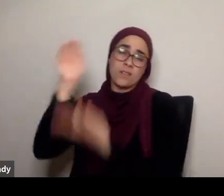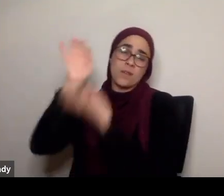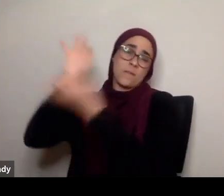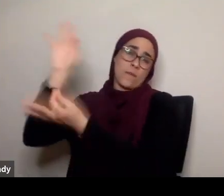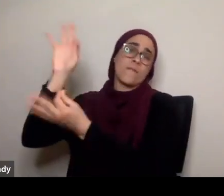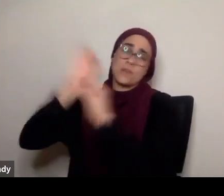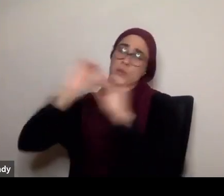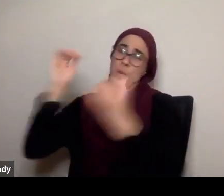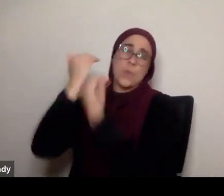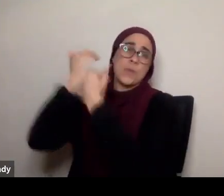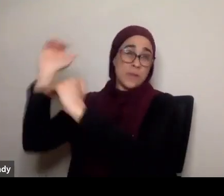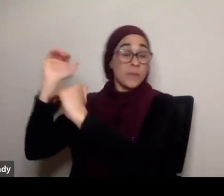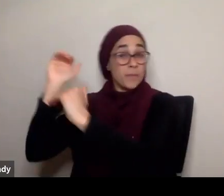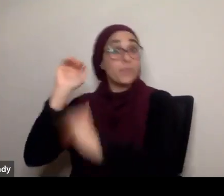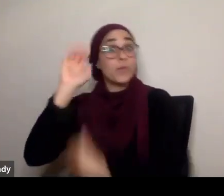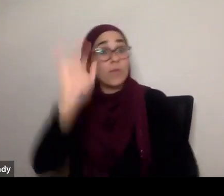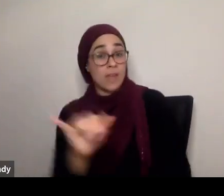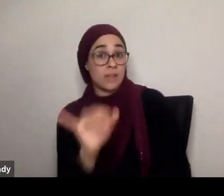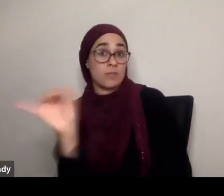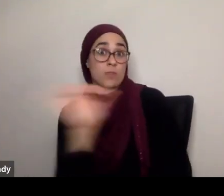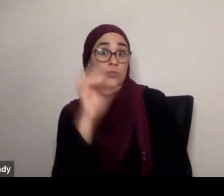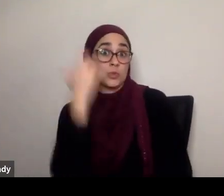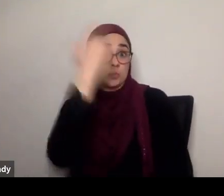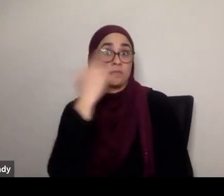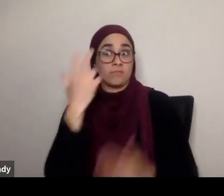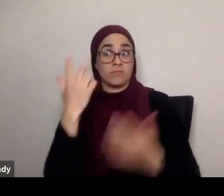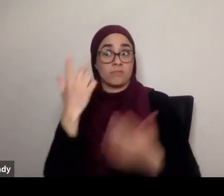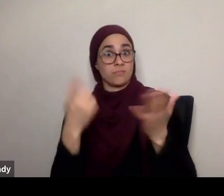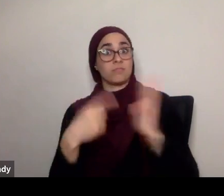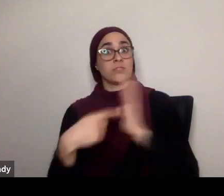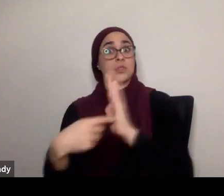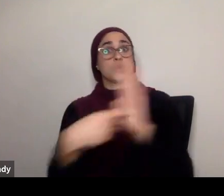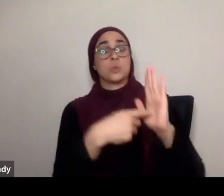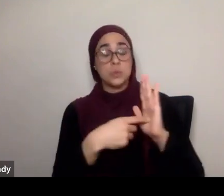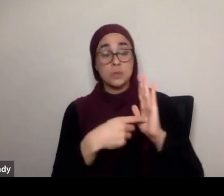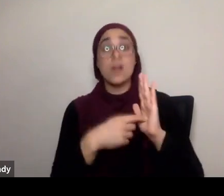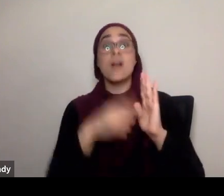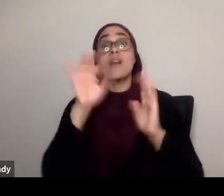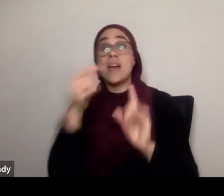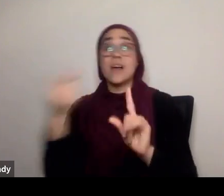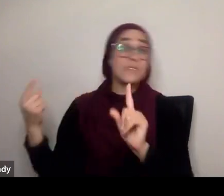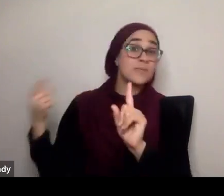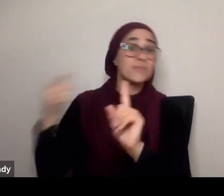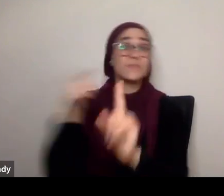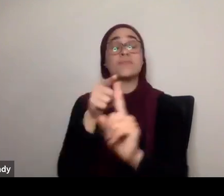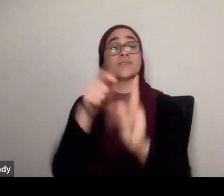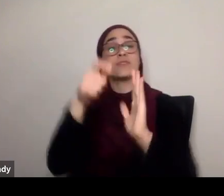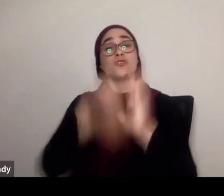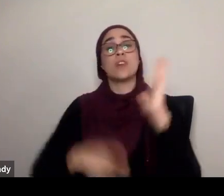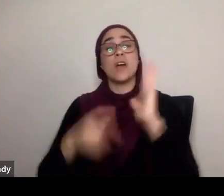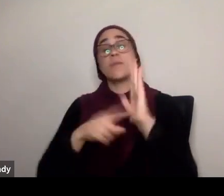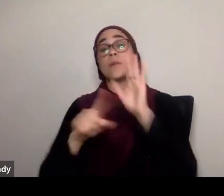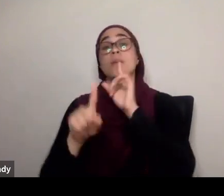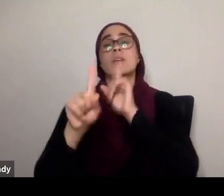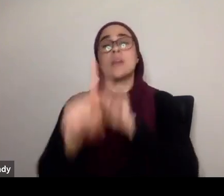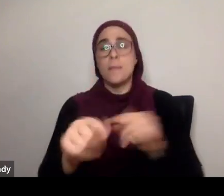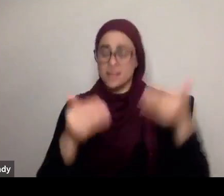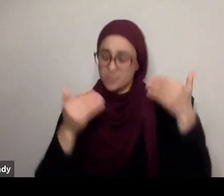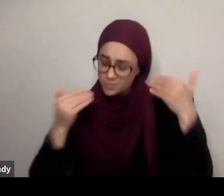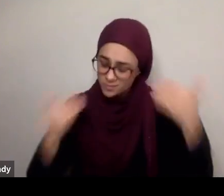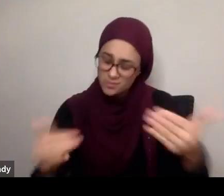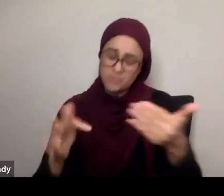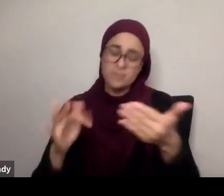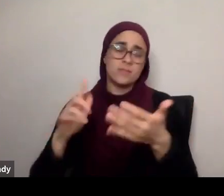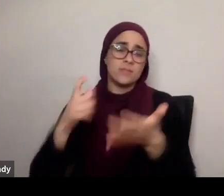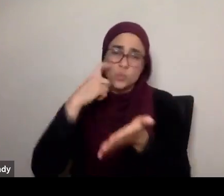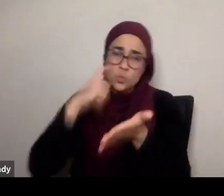goes back to the basic command of the surah, declare the perfection of Allah, so even the Quran, which is guided by Allah